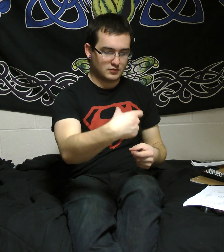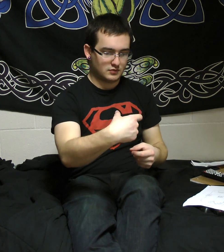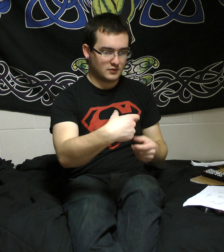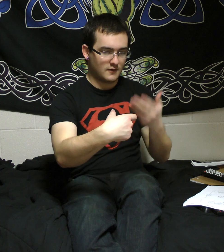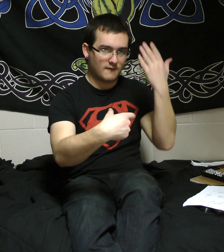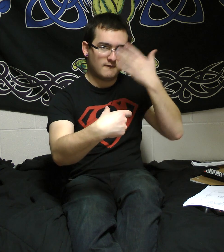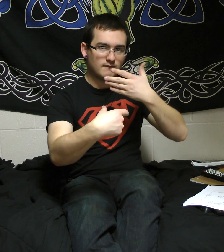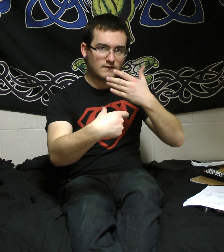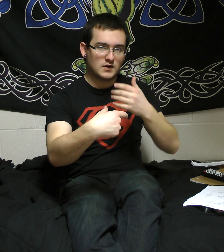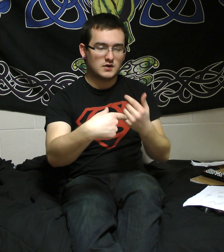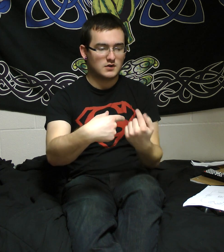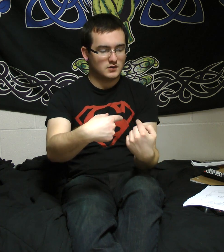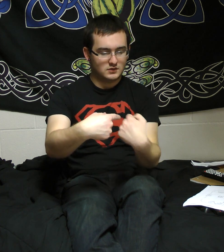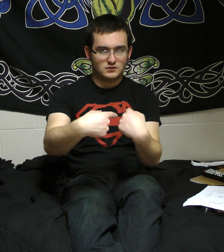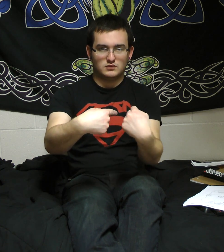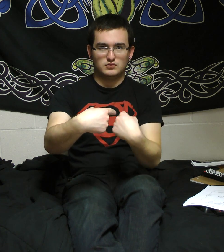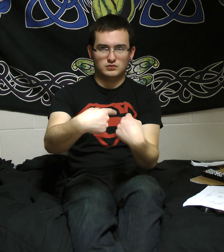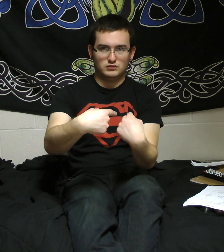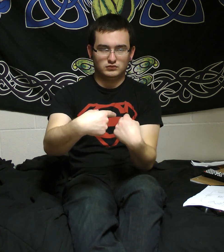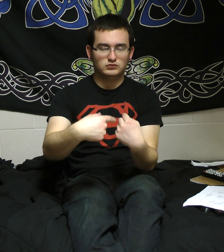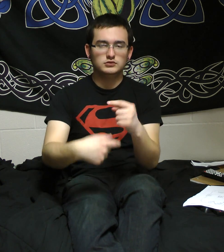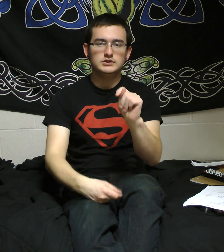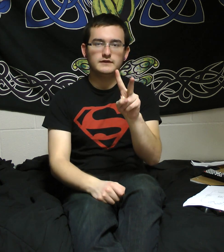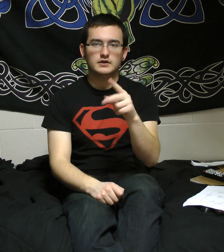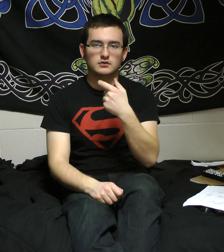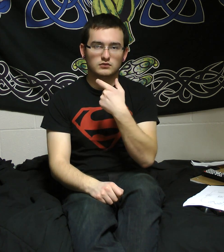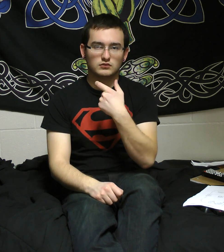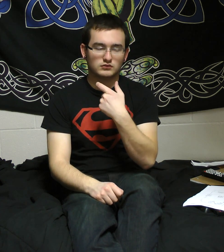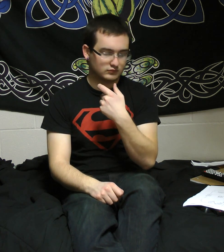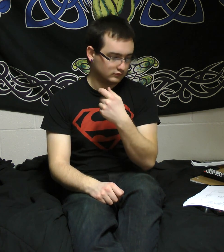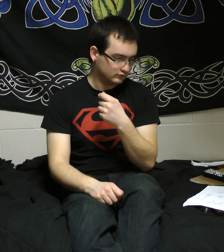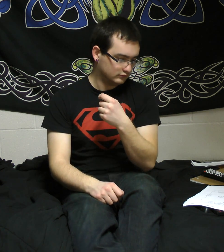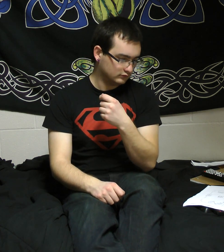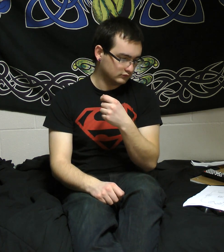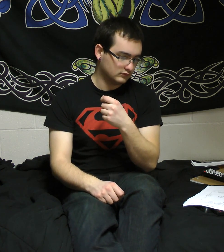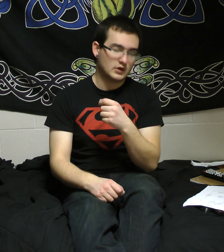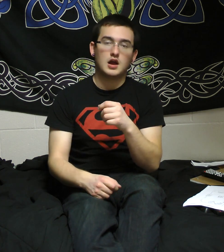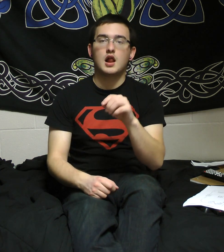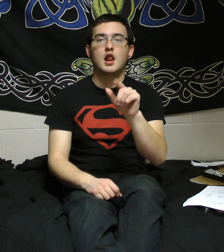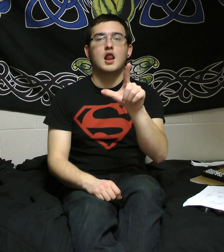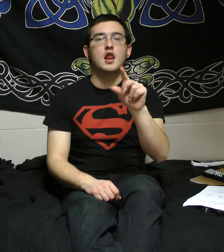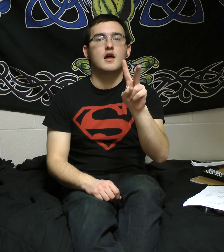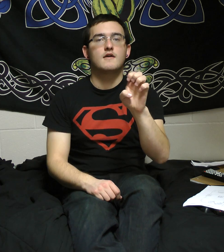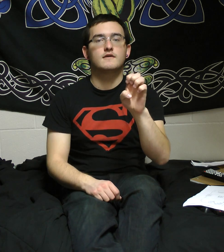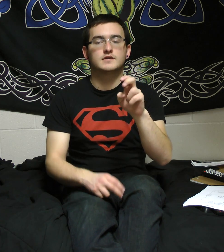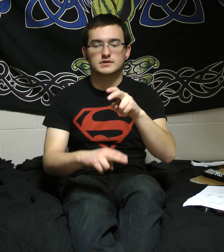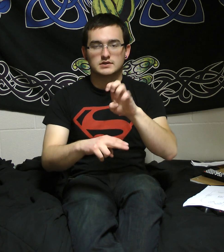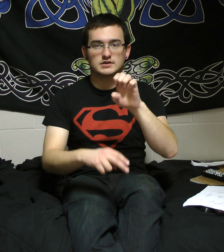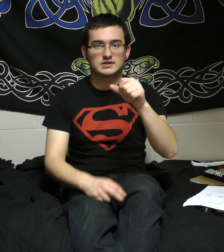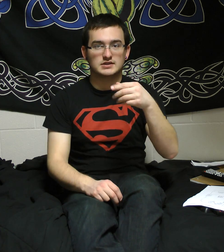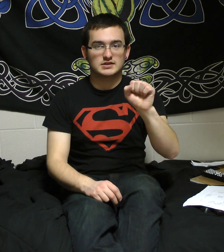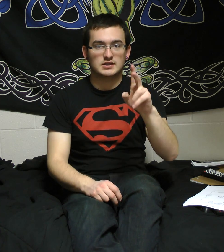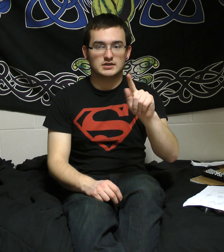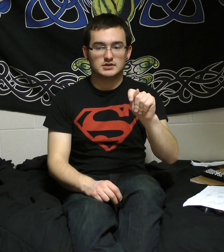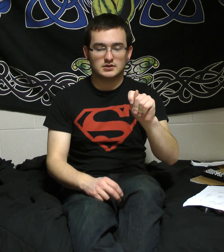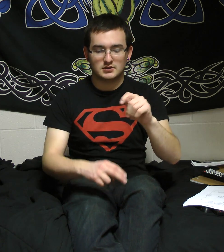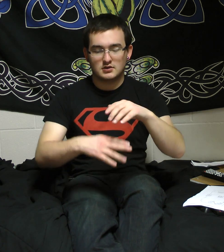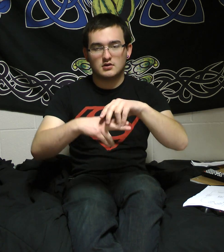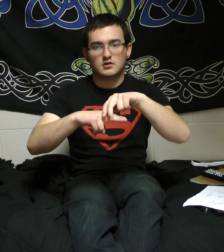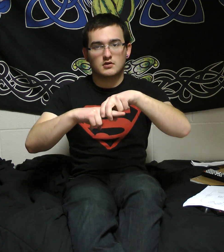Every day, every day, every hour Every boy would find what